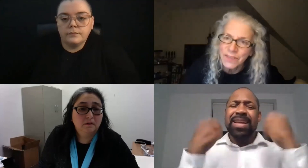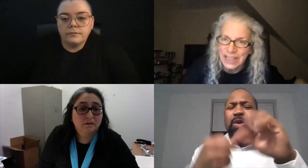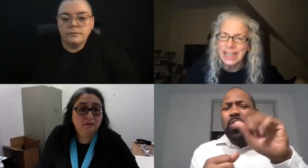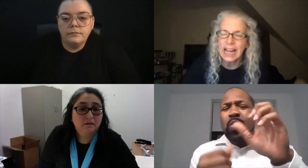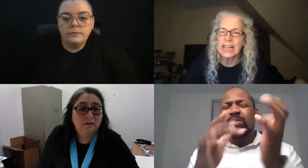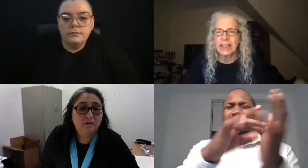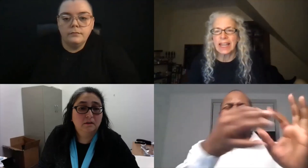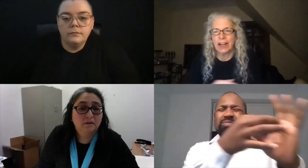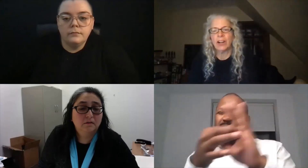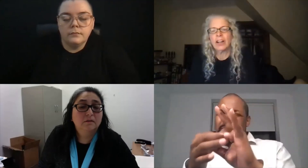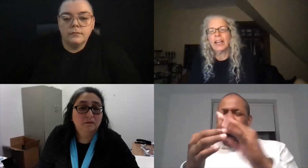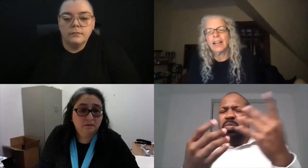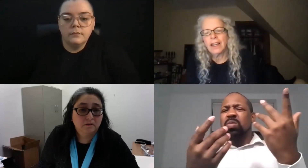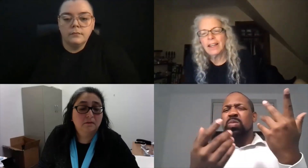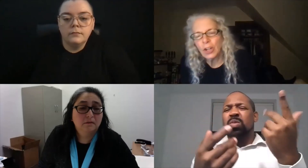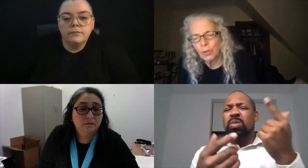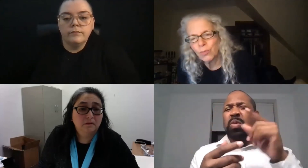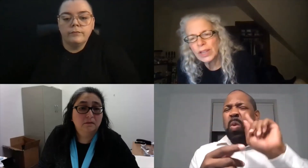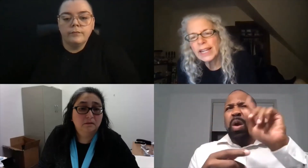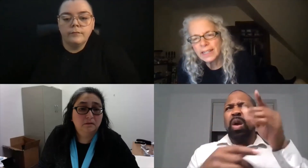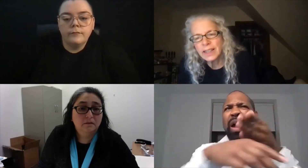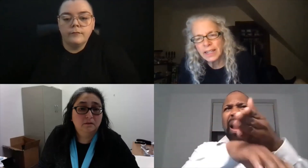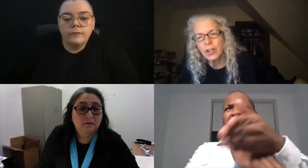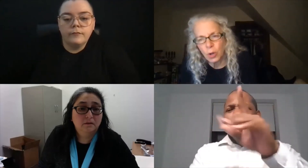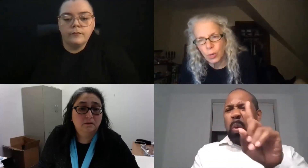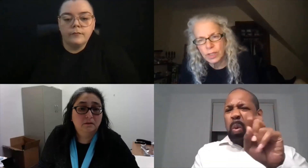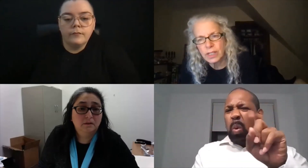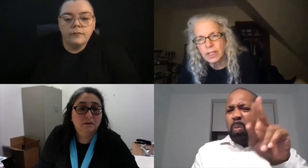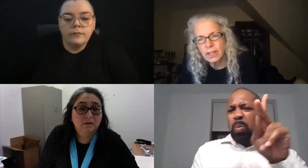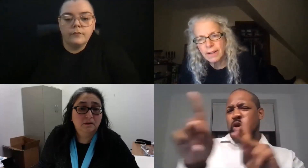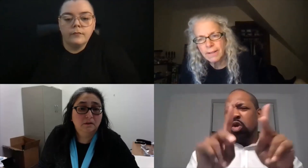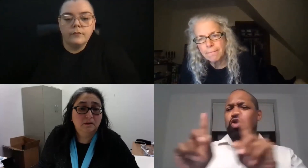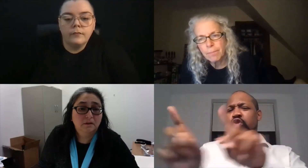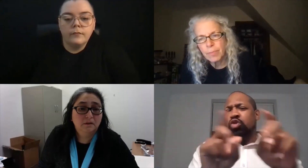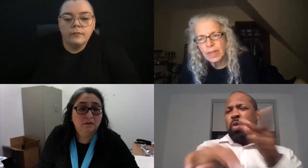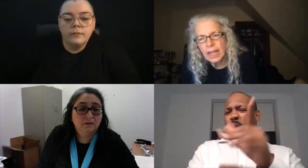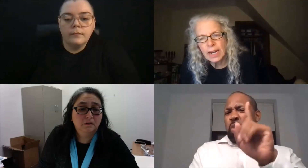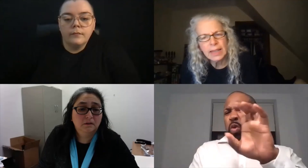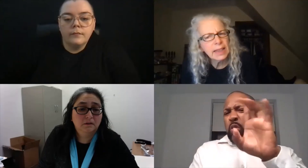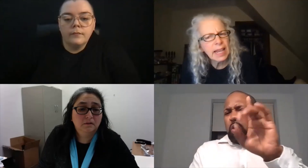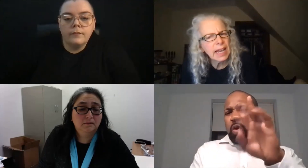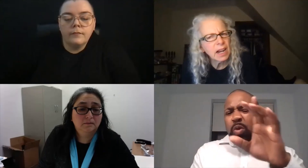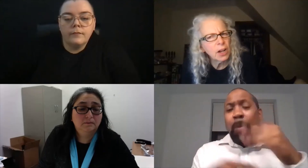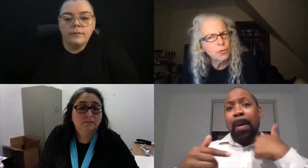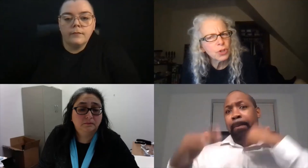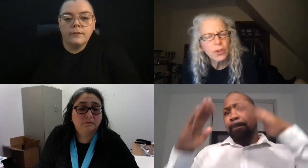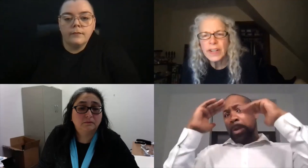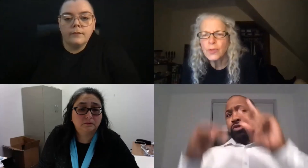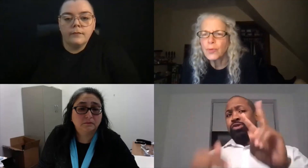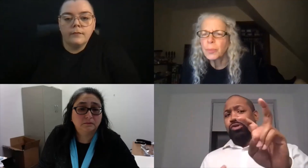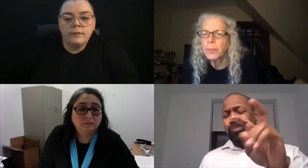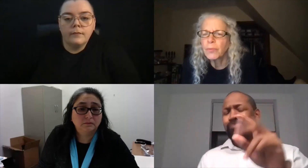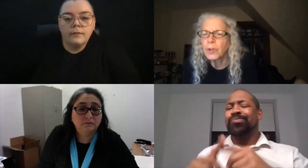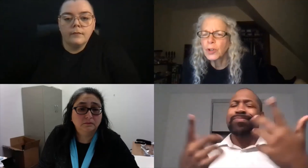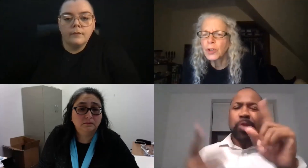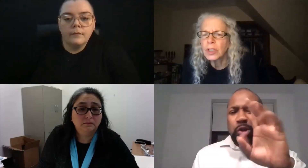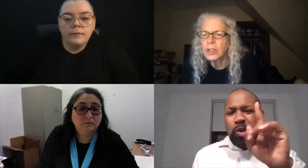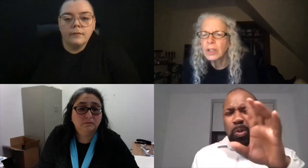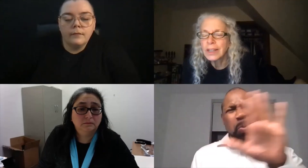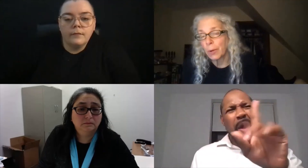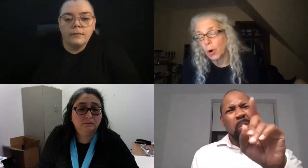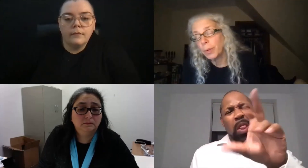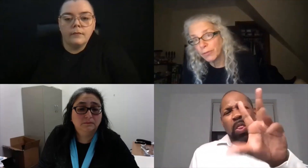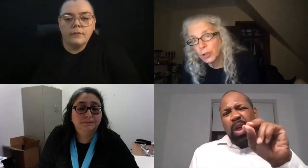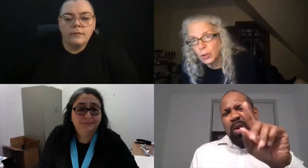specifically to health care, you know, related to their goals. And I think they had 100 surveys. And I